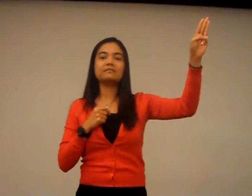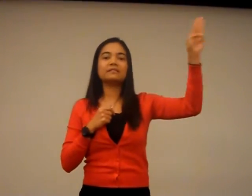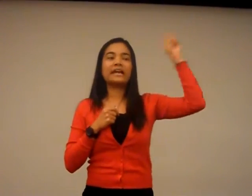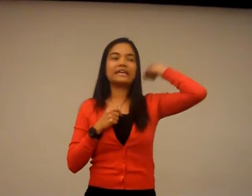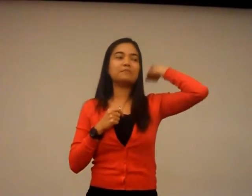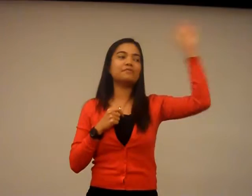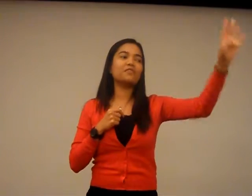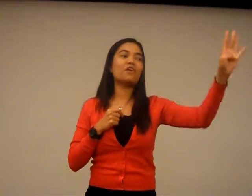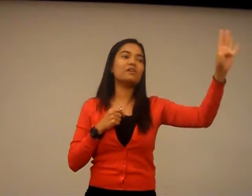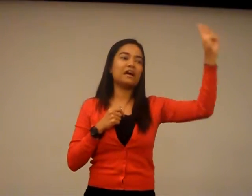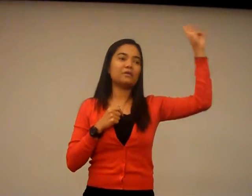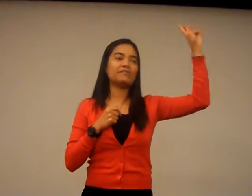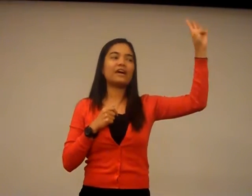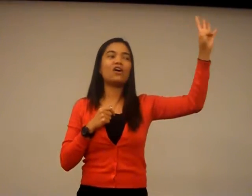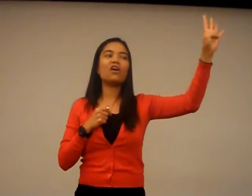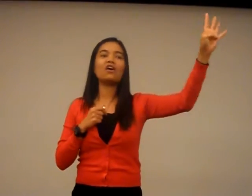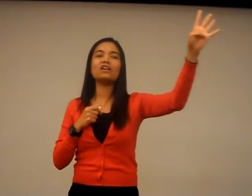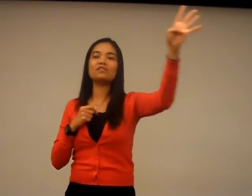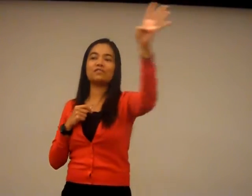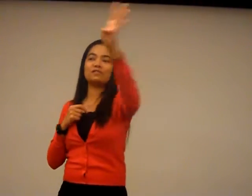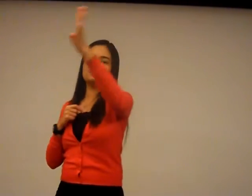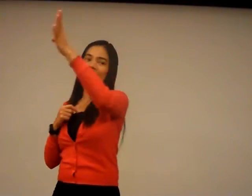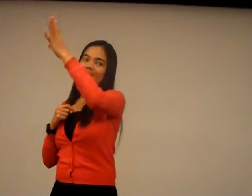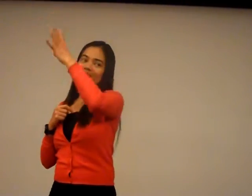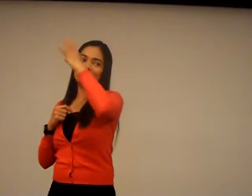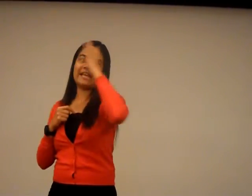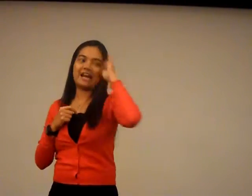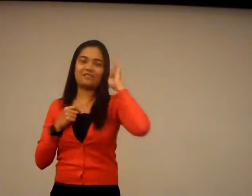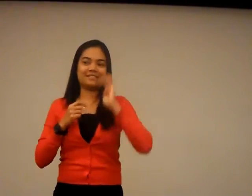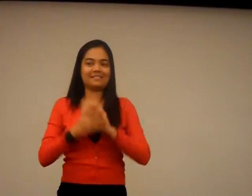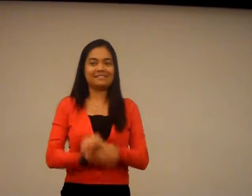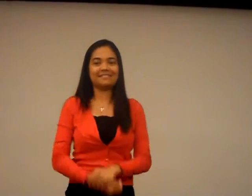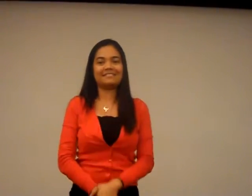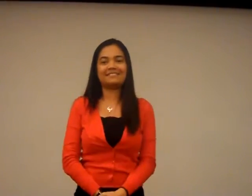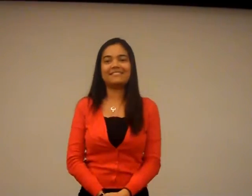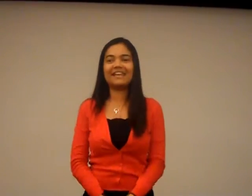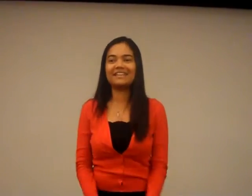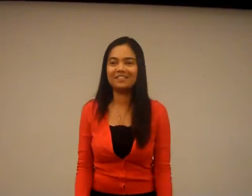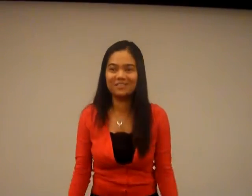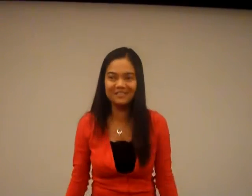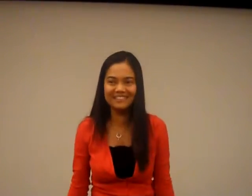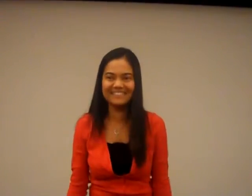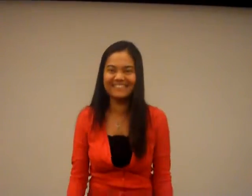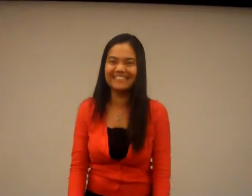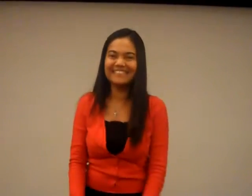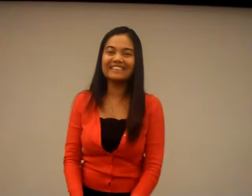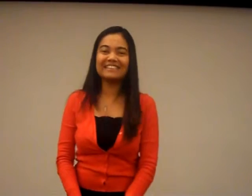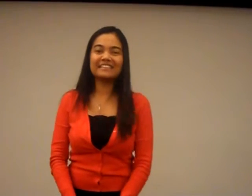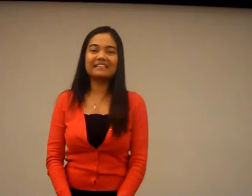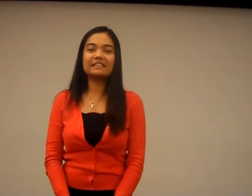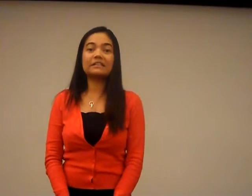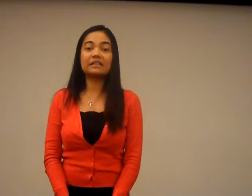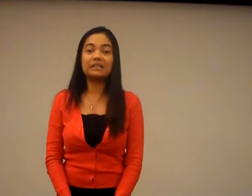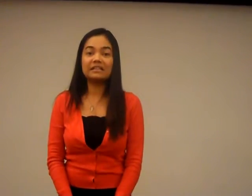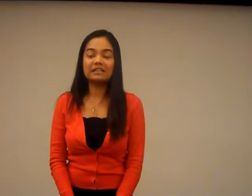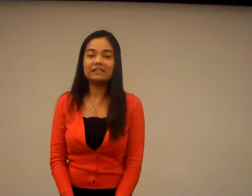And number four, I will invite all of you to that house. Thank you. To what? To eat salmon.